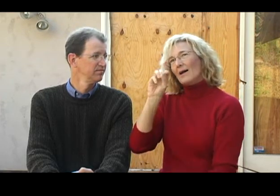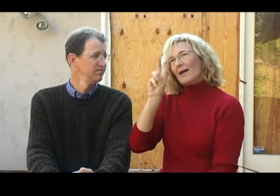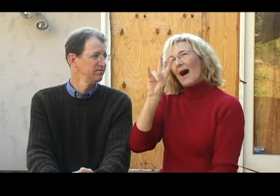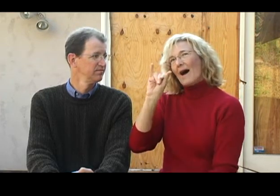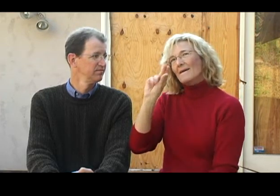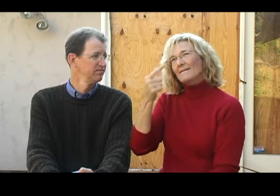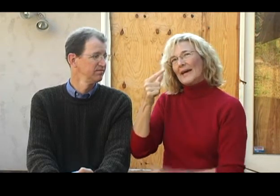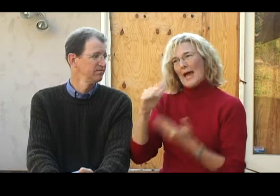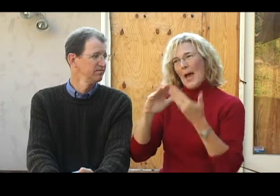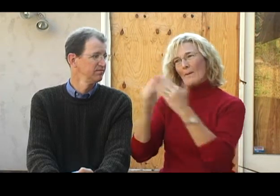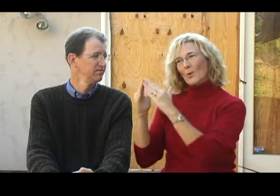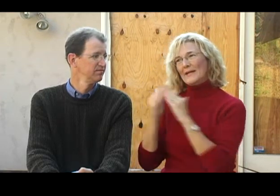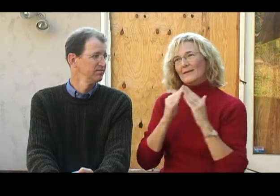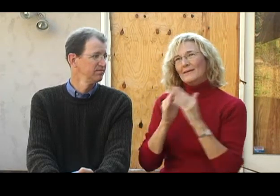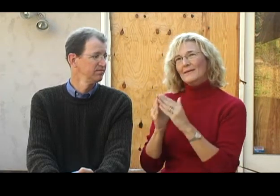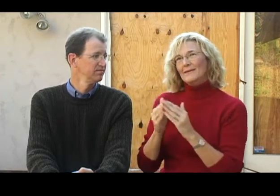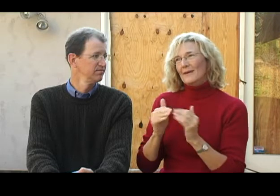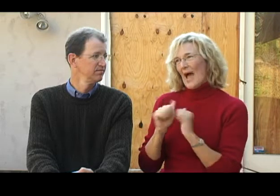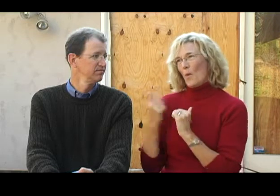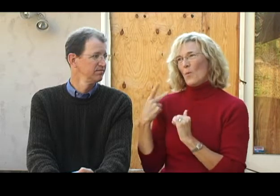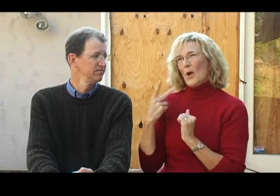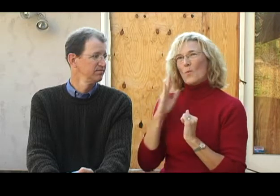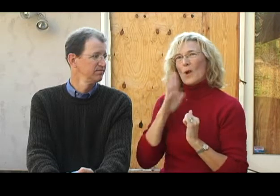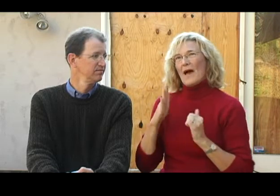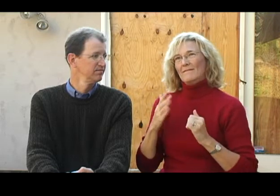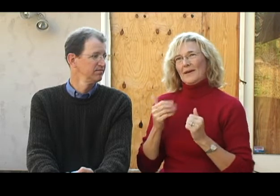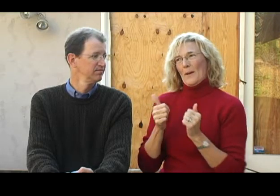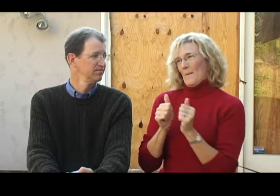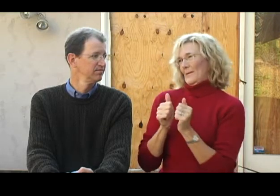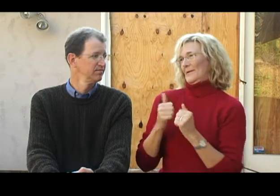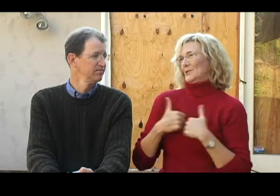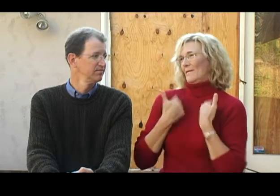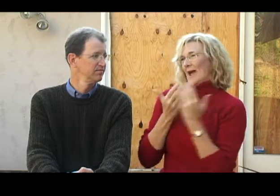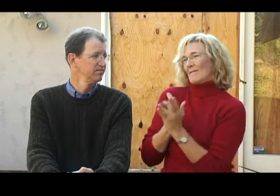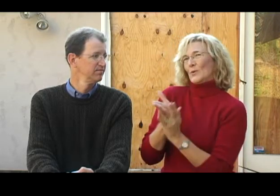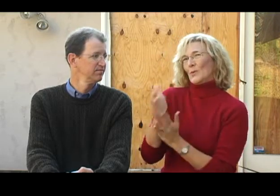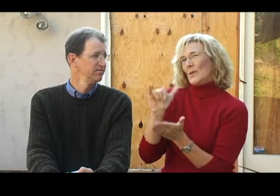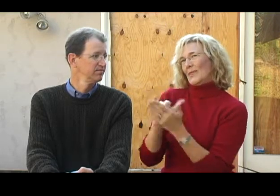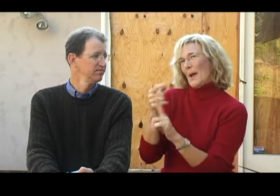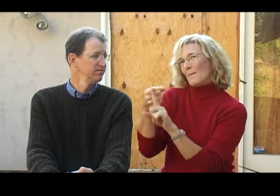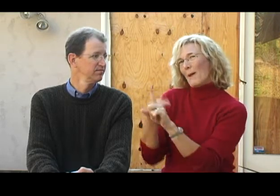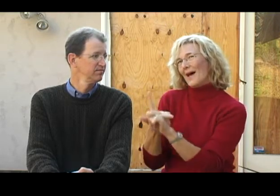loving community how we would have survived through that